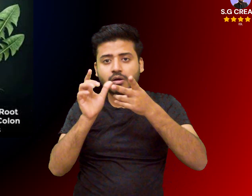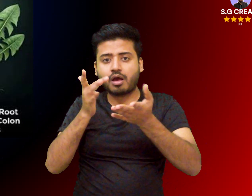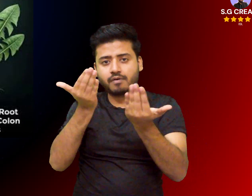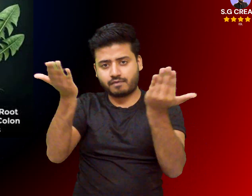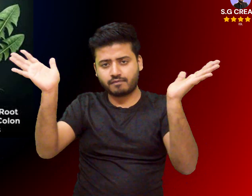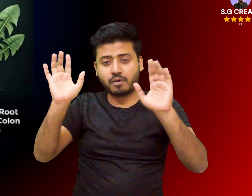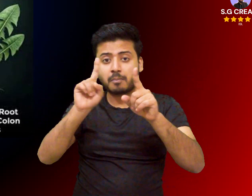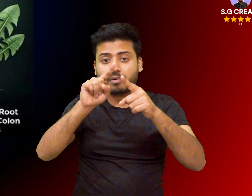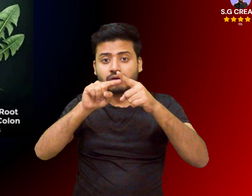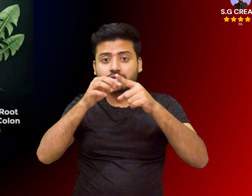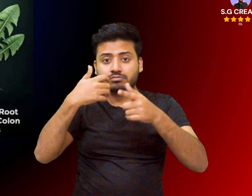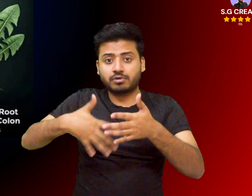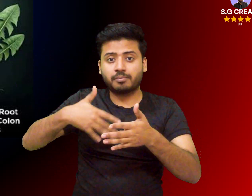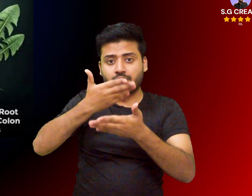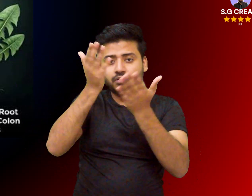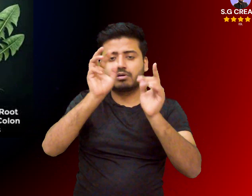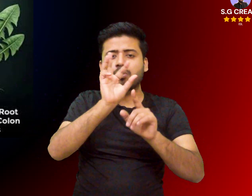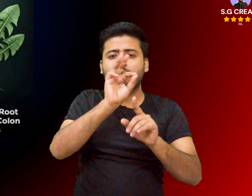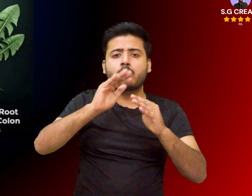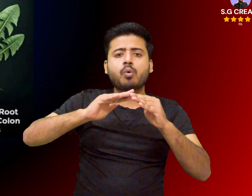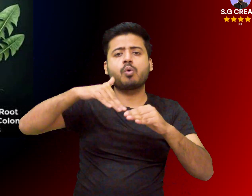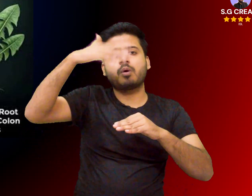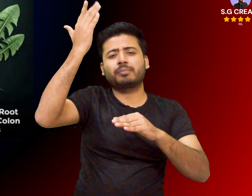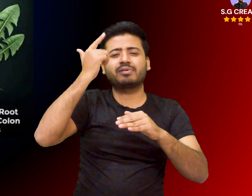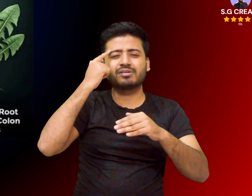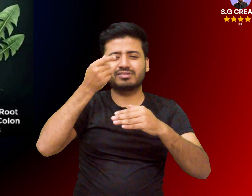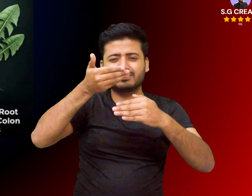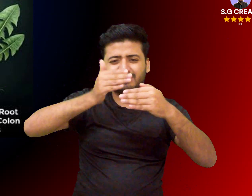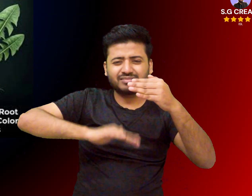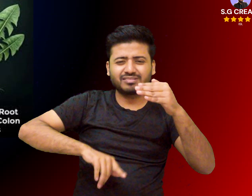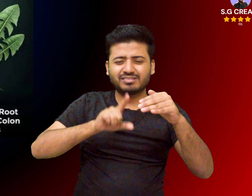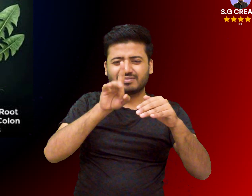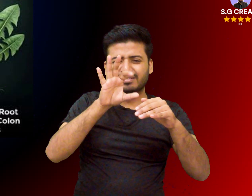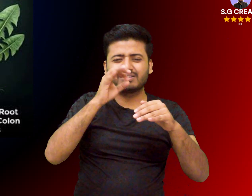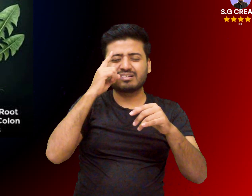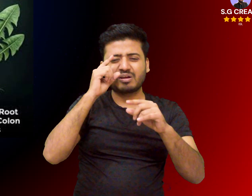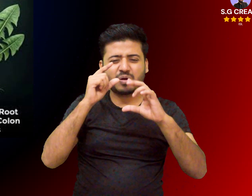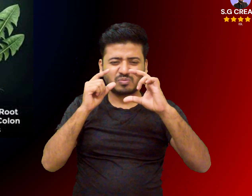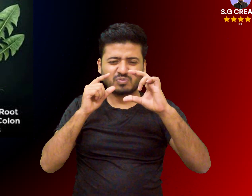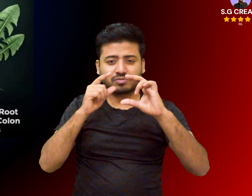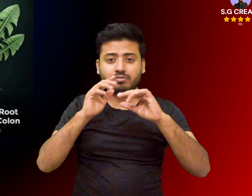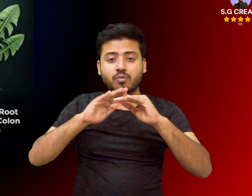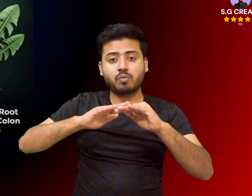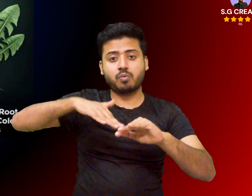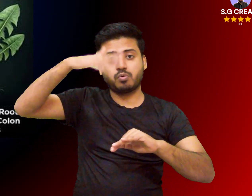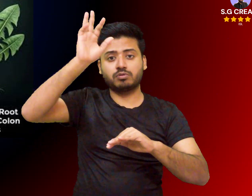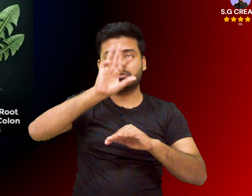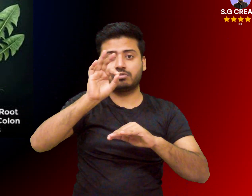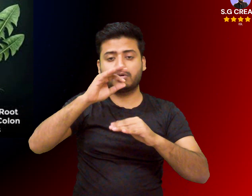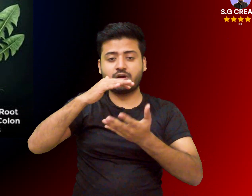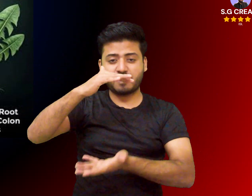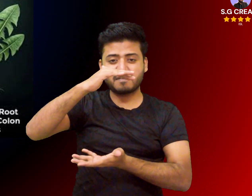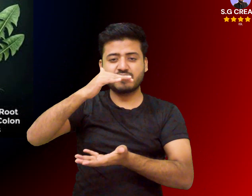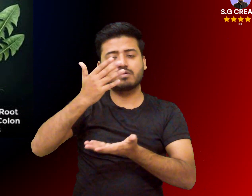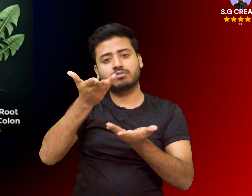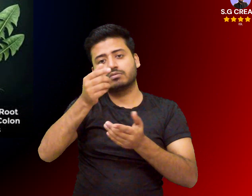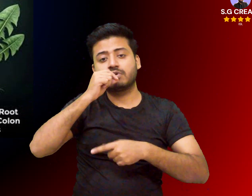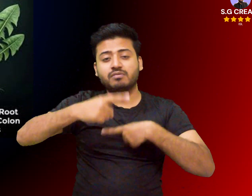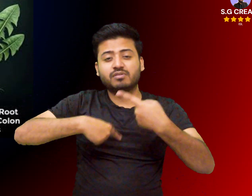of dre for 75 days significantly retarded tumor growth by more than 90 percent with no observable toxicity